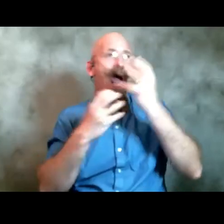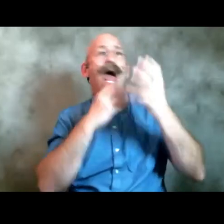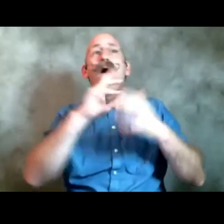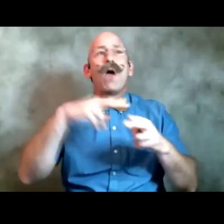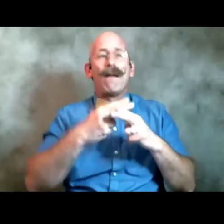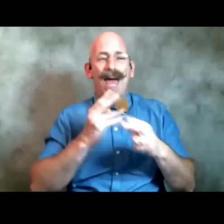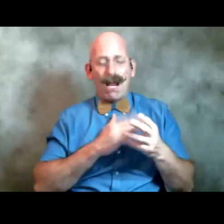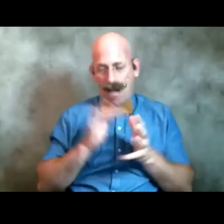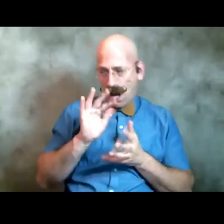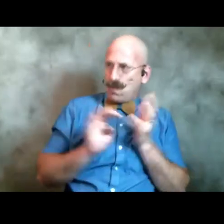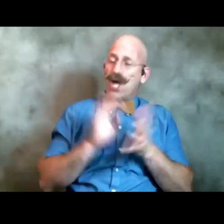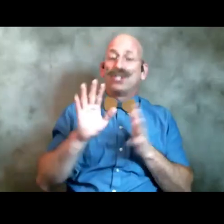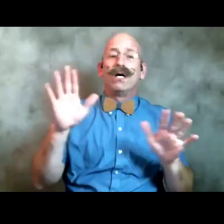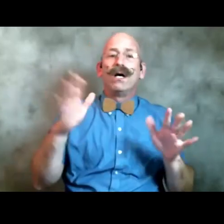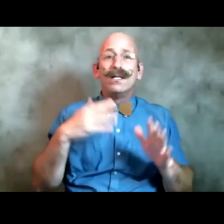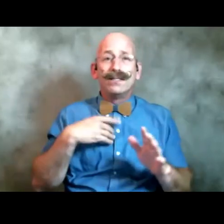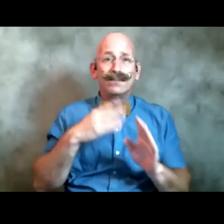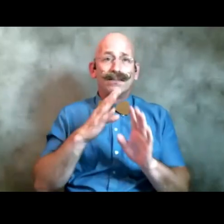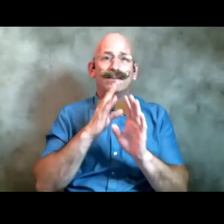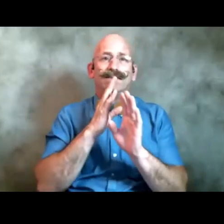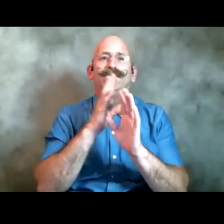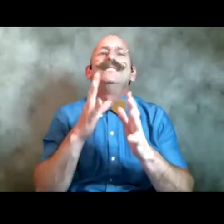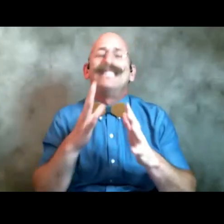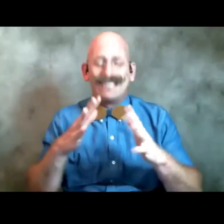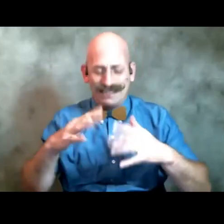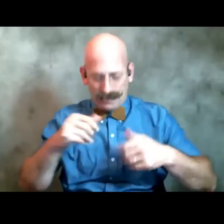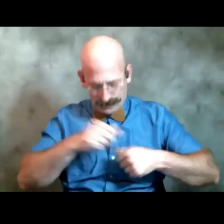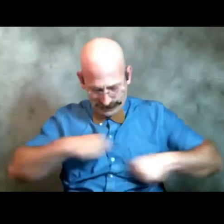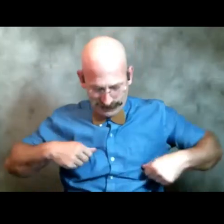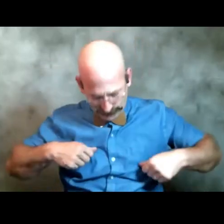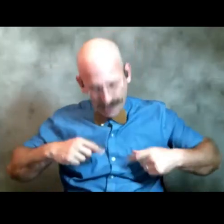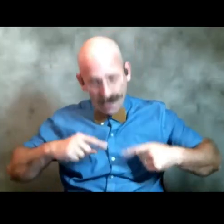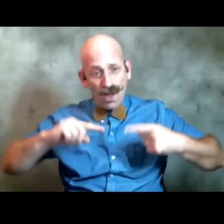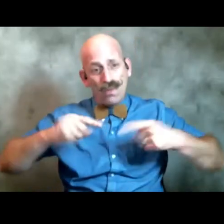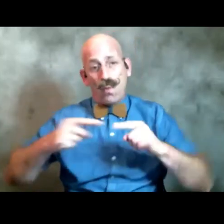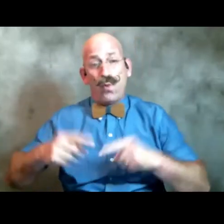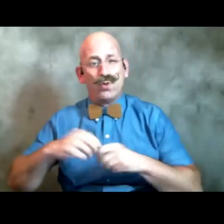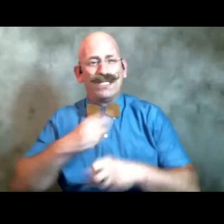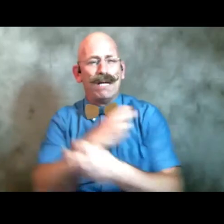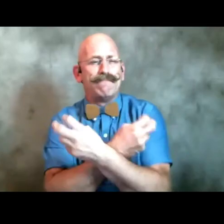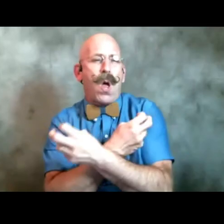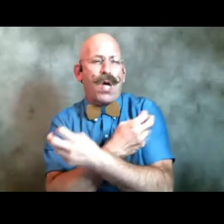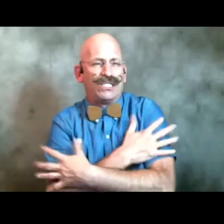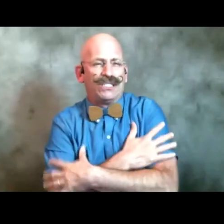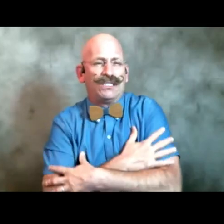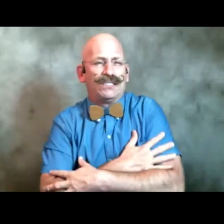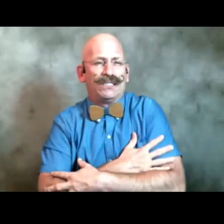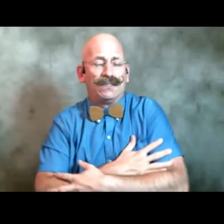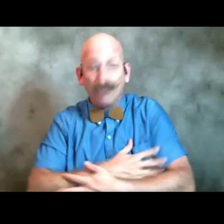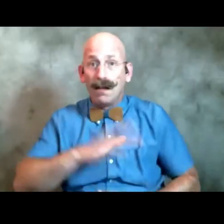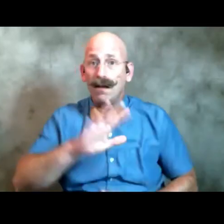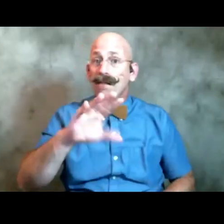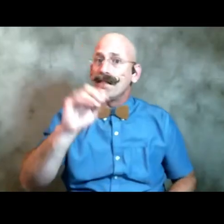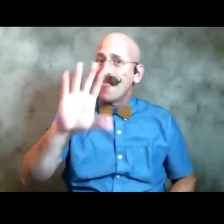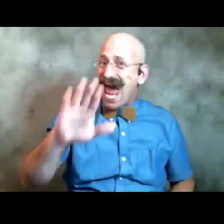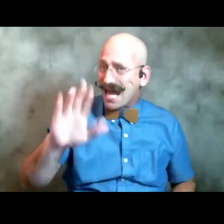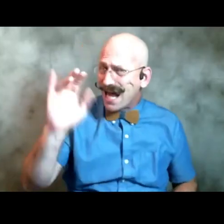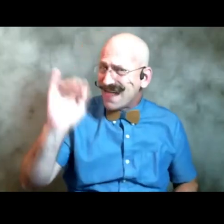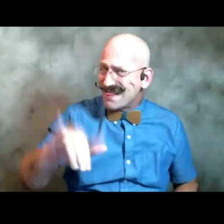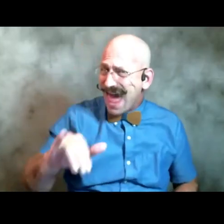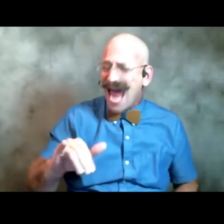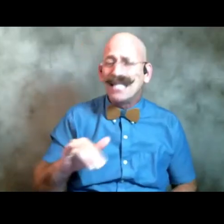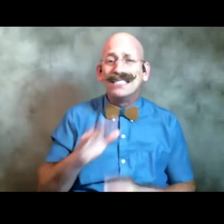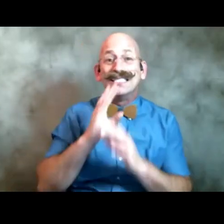beaking the wounds in our bones and if speaking the wounds in our